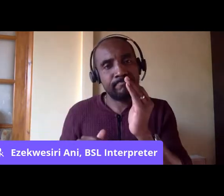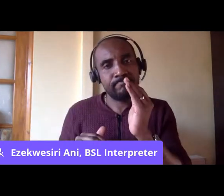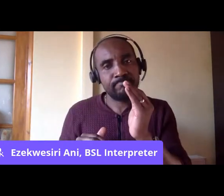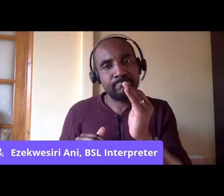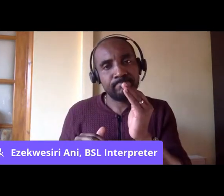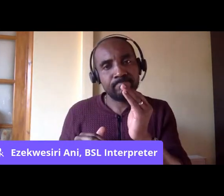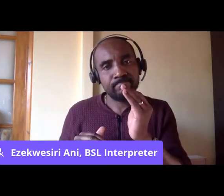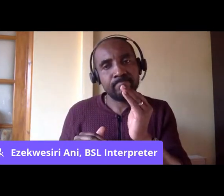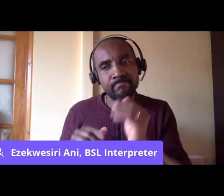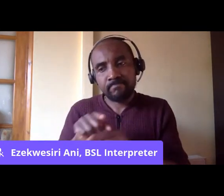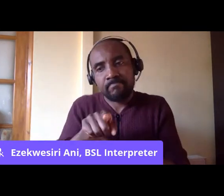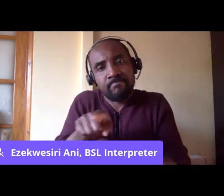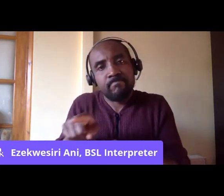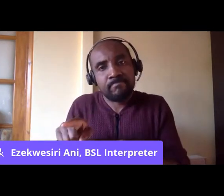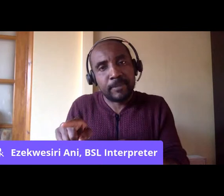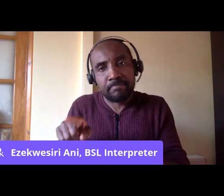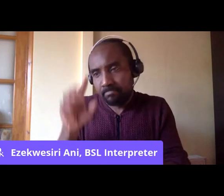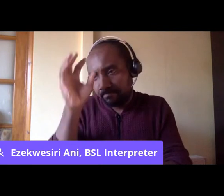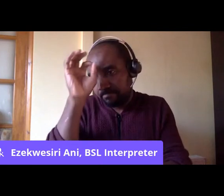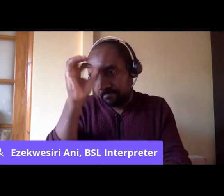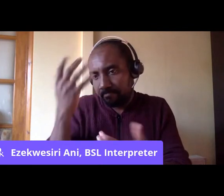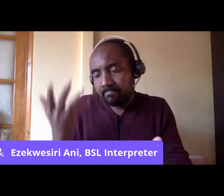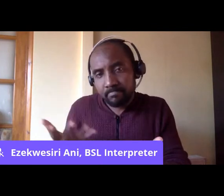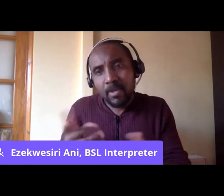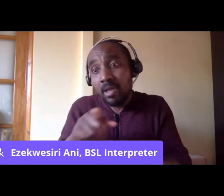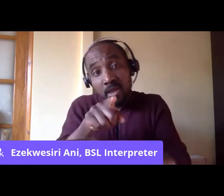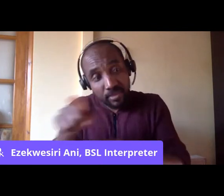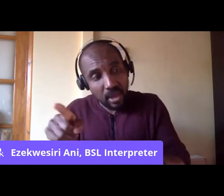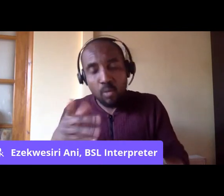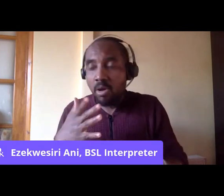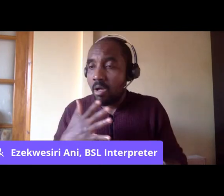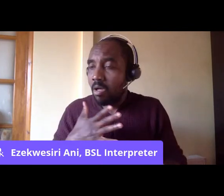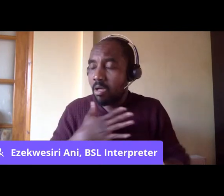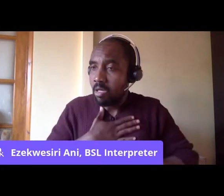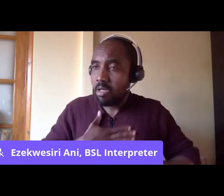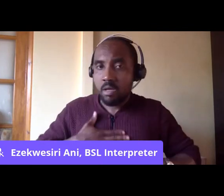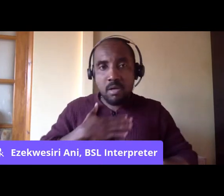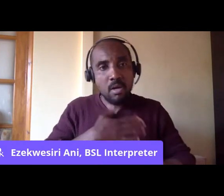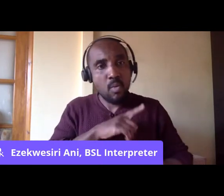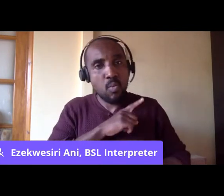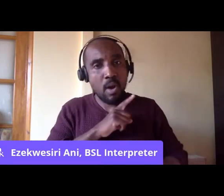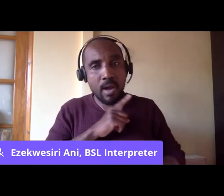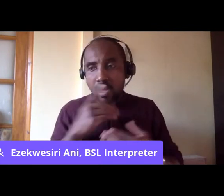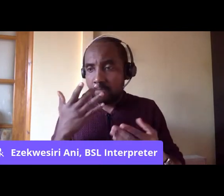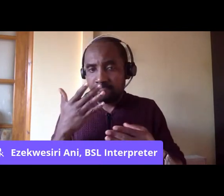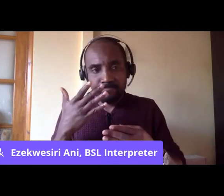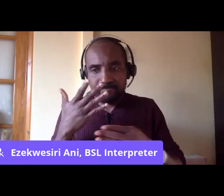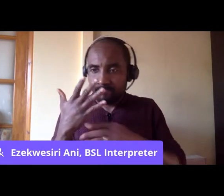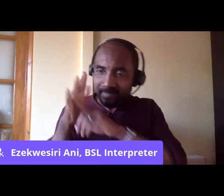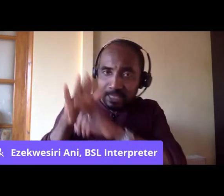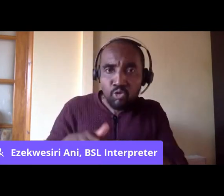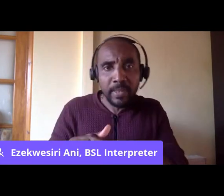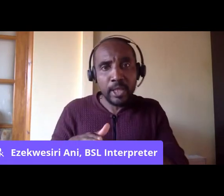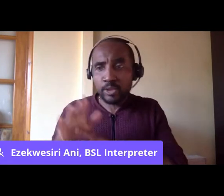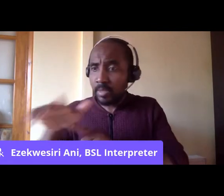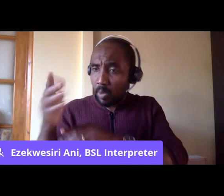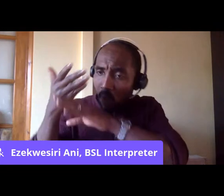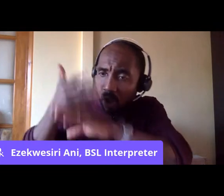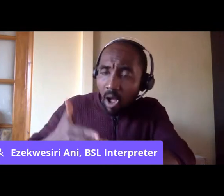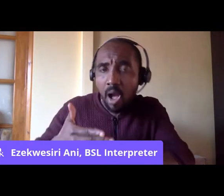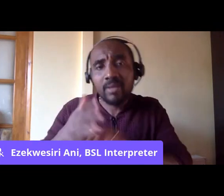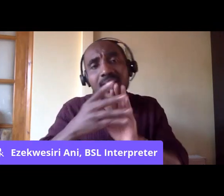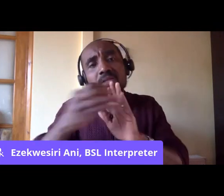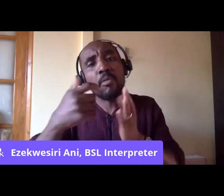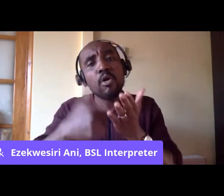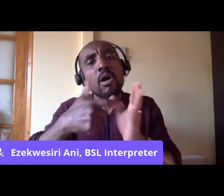who were also appalled and upset about the lack of discrimination, people who had worked their socks off, people like Ray Hackett,